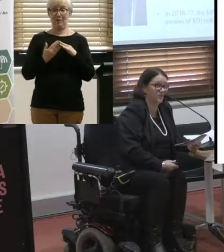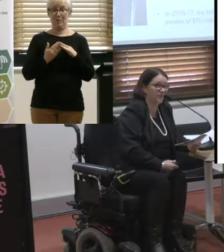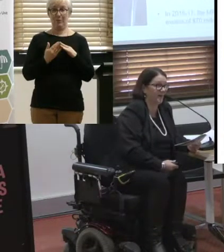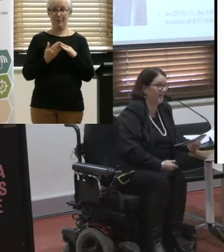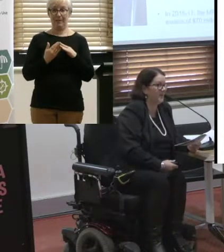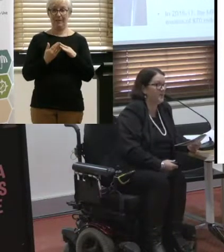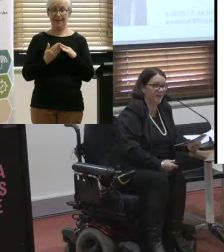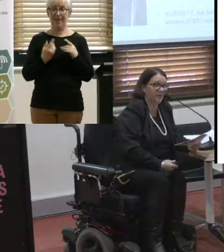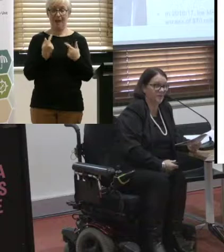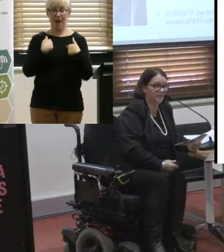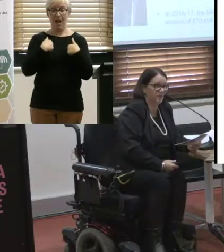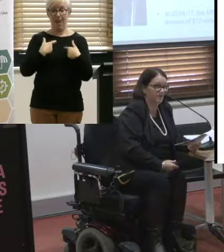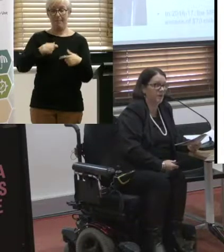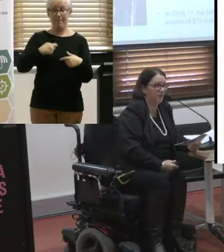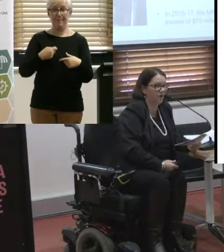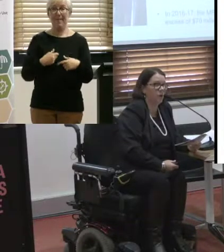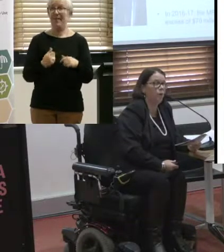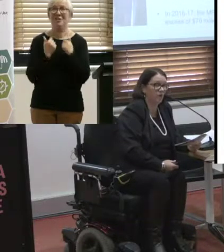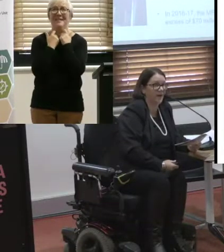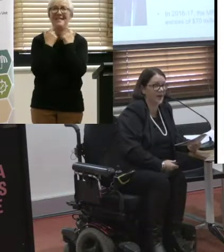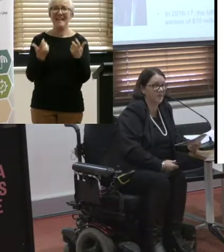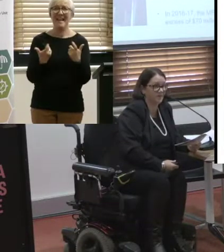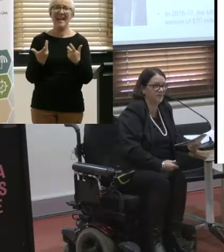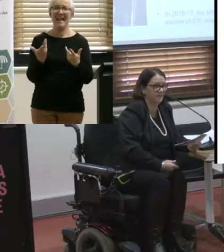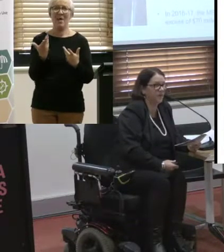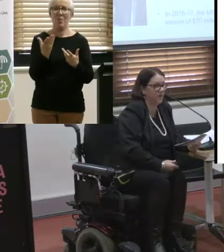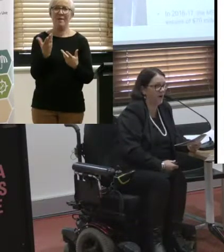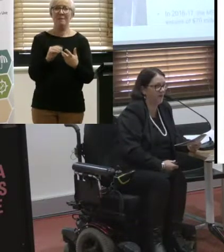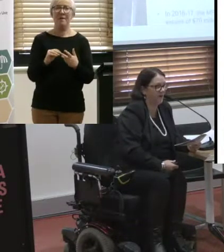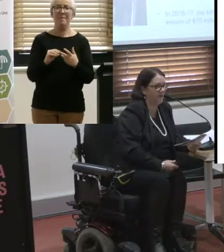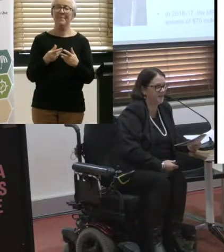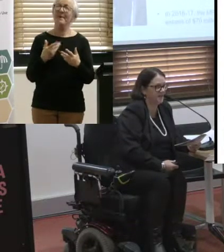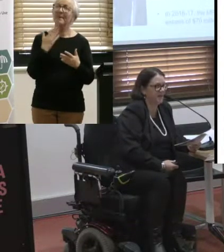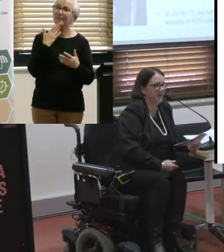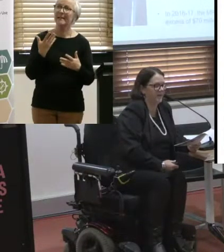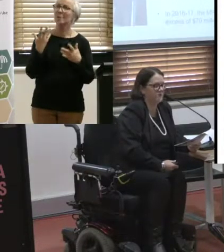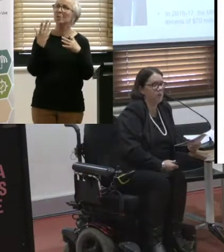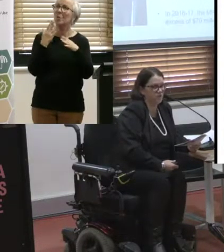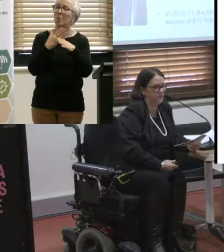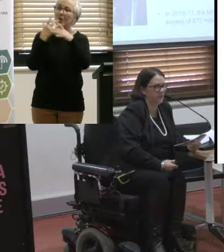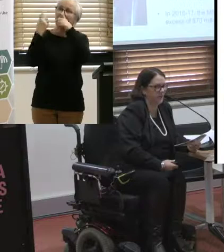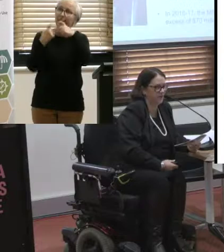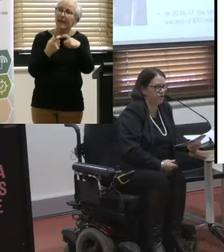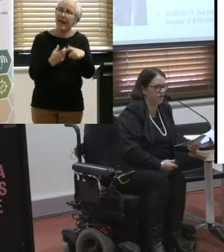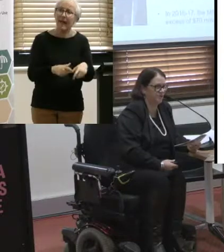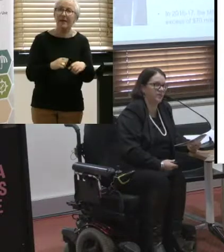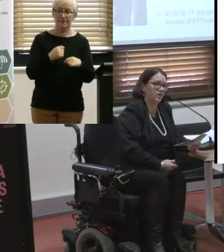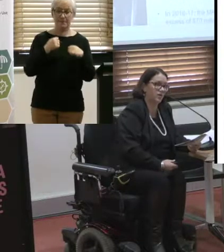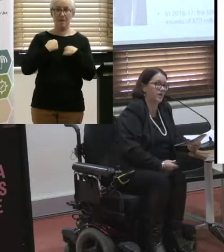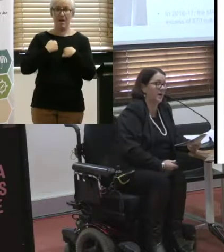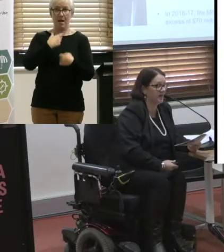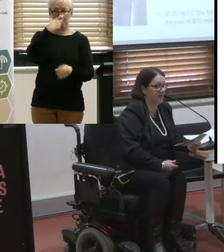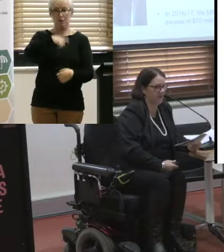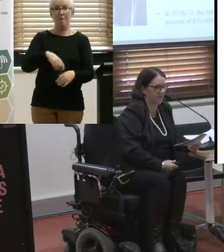a rats where the money comes from. If it's my right, work it out. Find a way around that. And that's my job is to making sure that